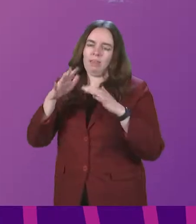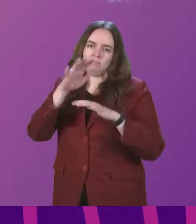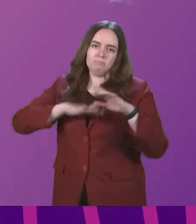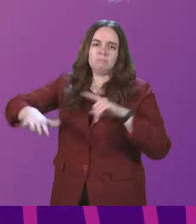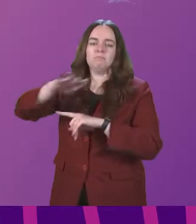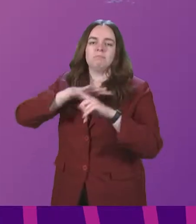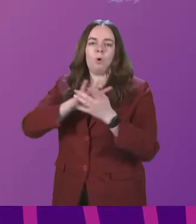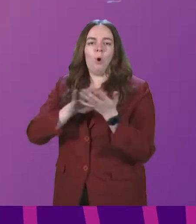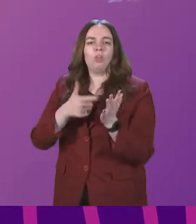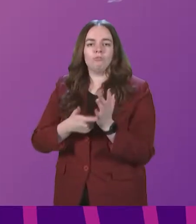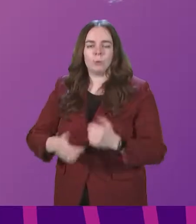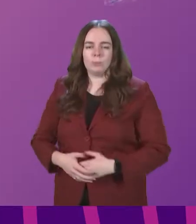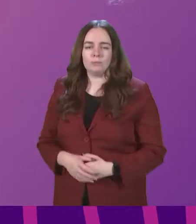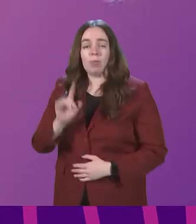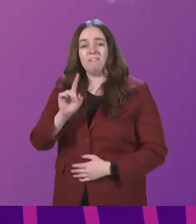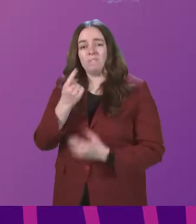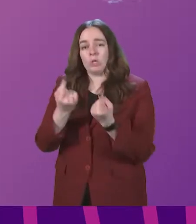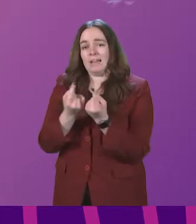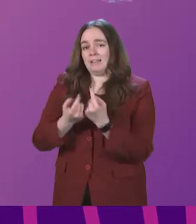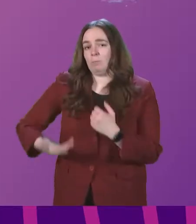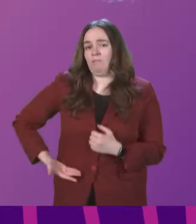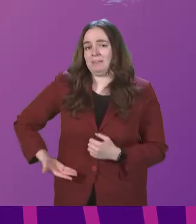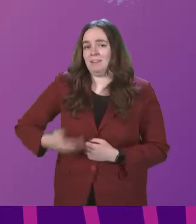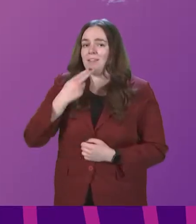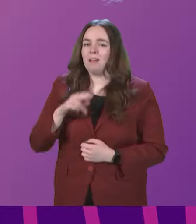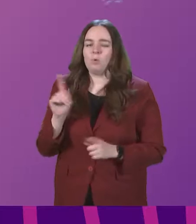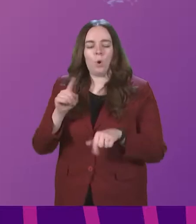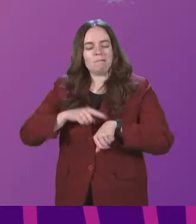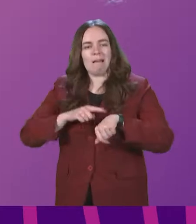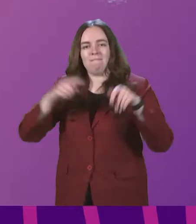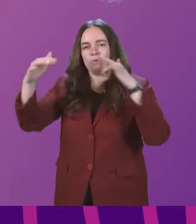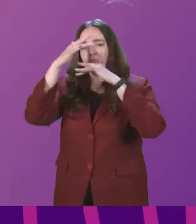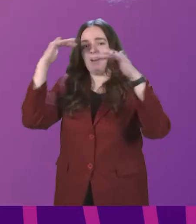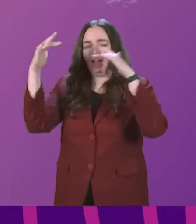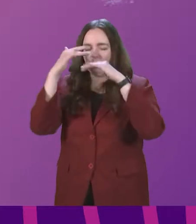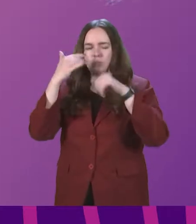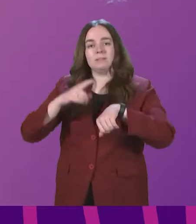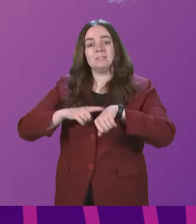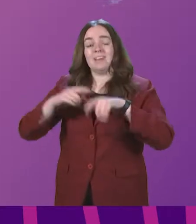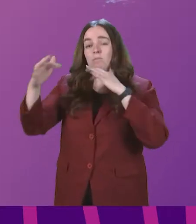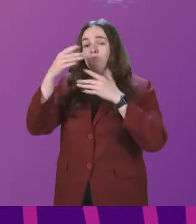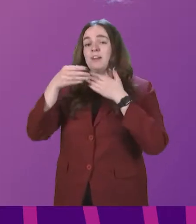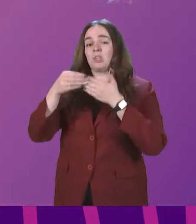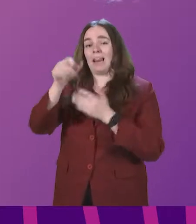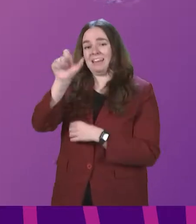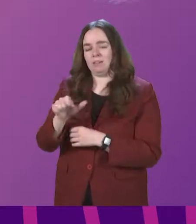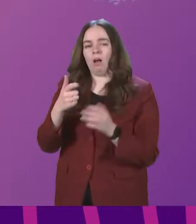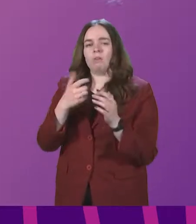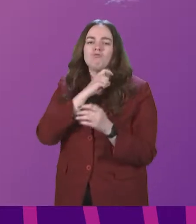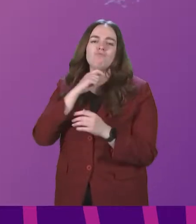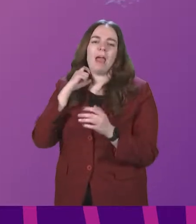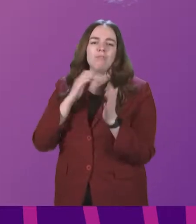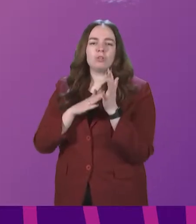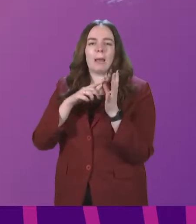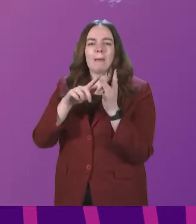campus. The first item of business this afternoon is time for reflection and our time for reflection leader today is Reverend Mary